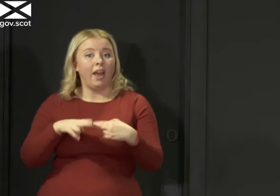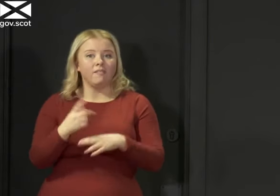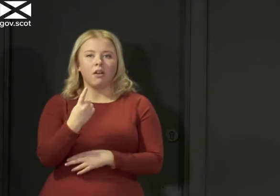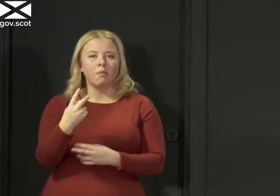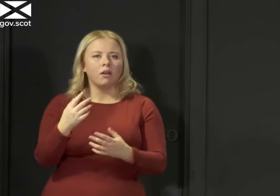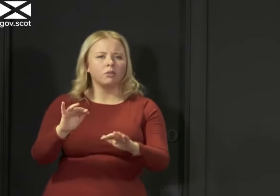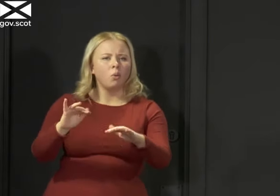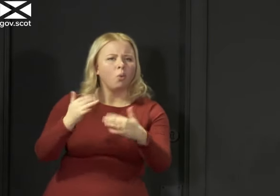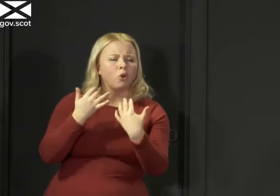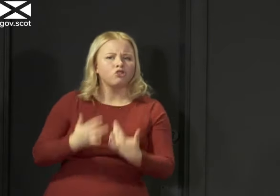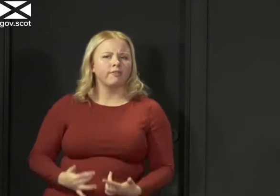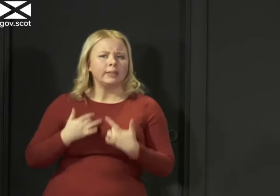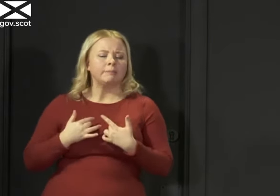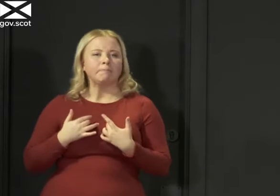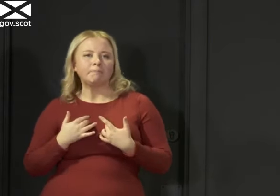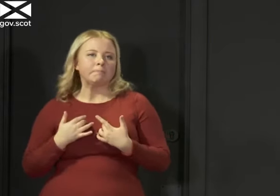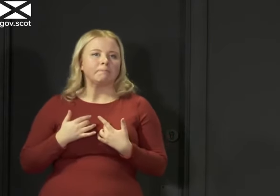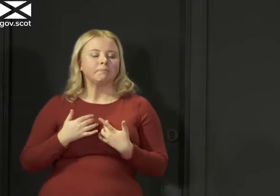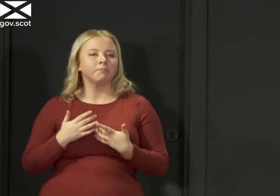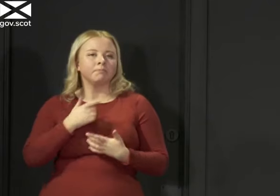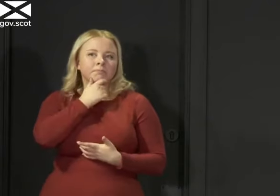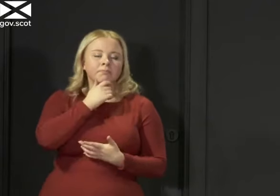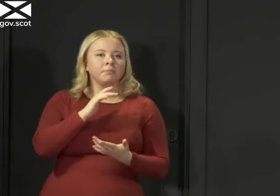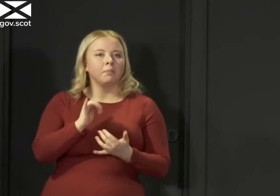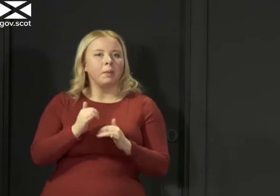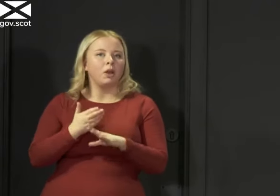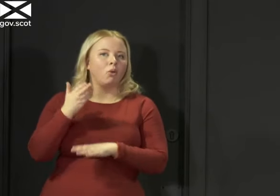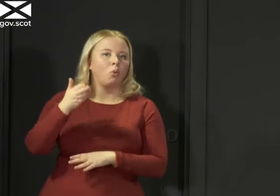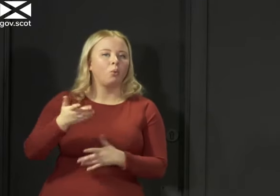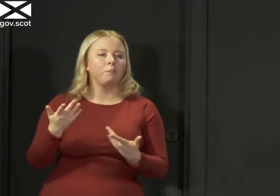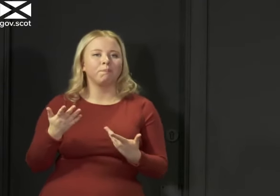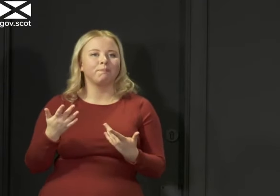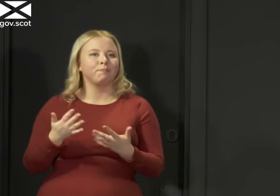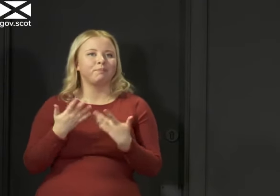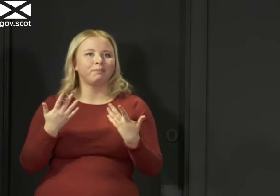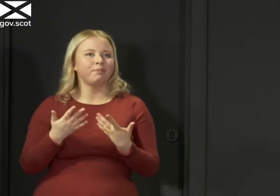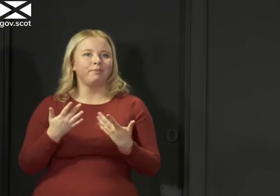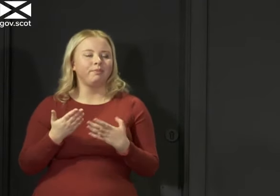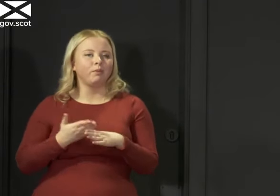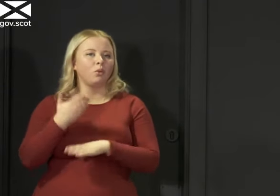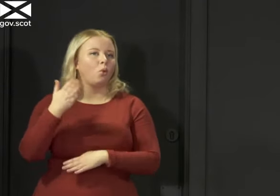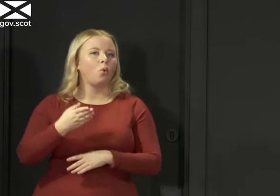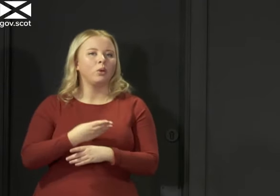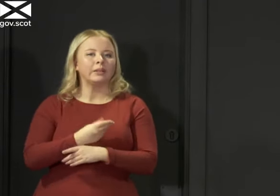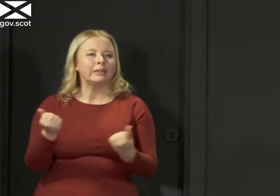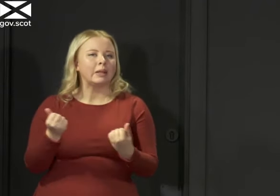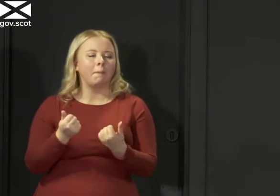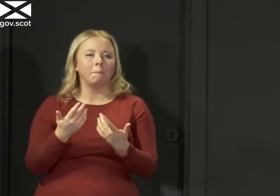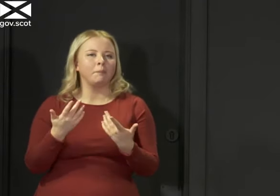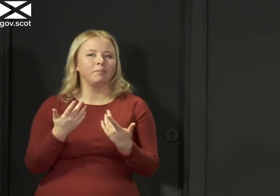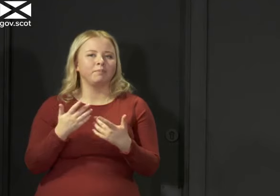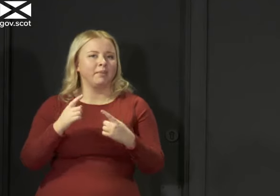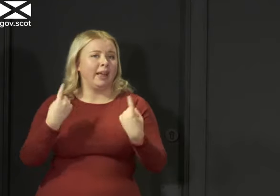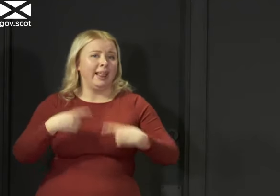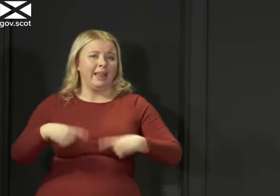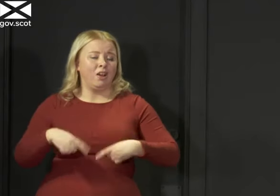there watching this is even remotely tempted to you know sort of go to some illegal gathering